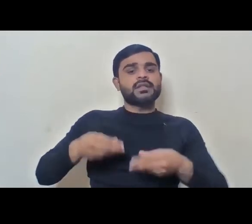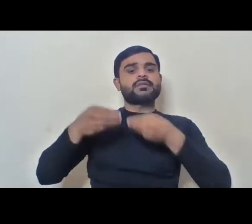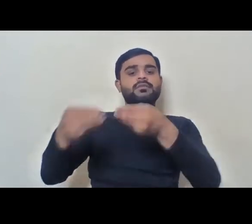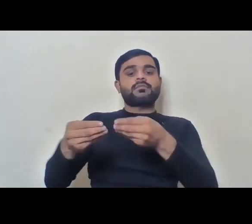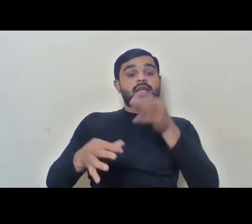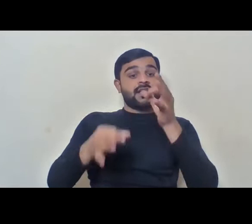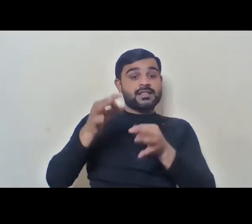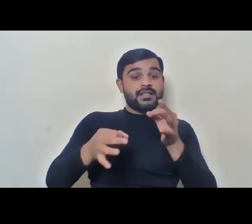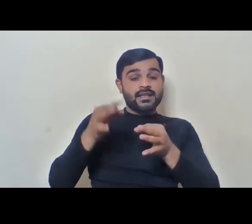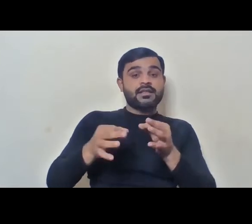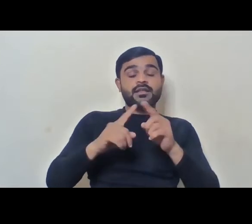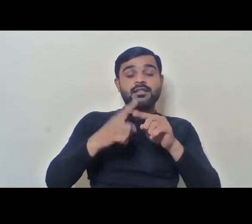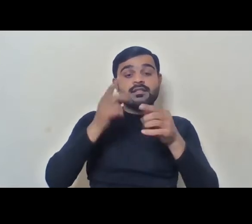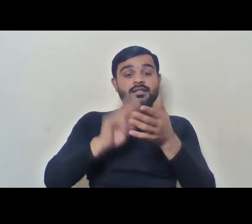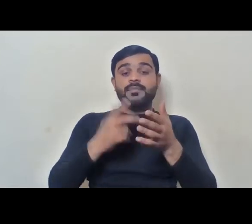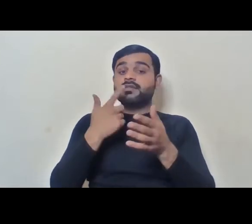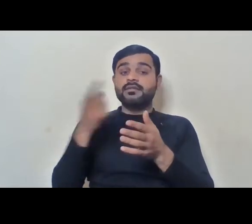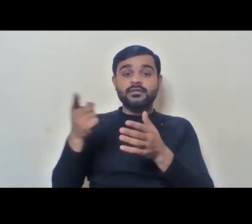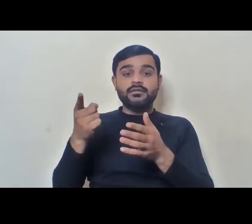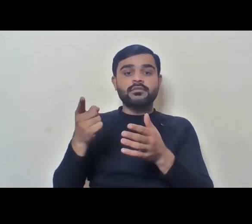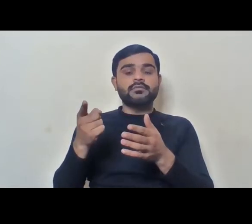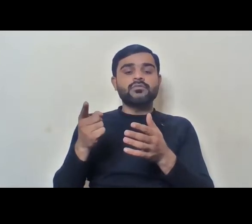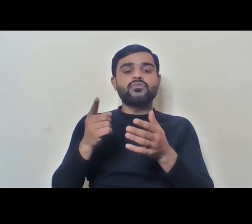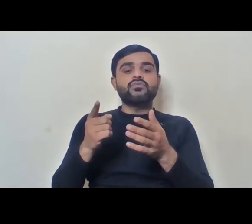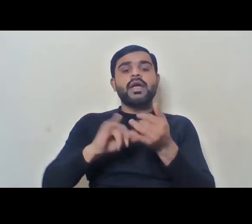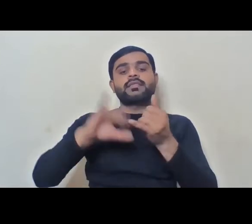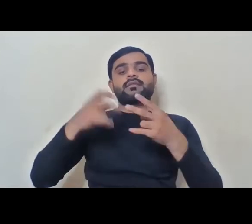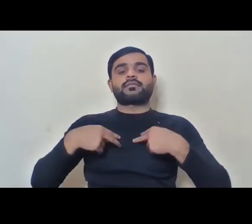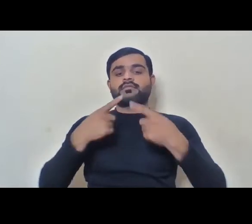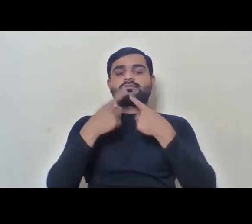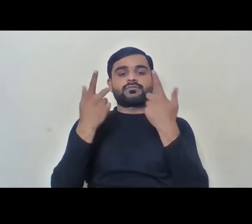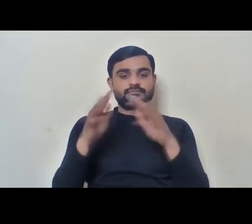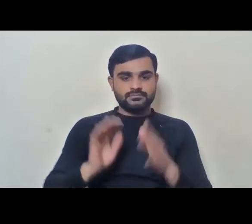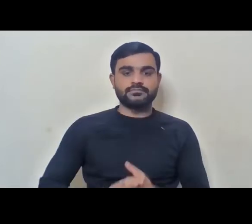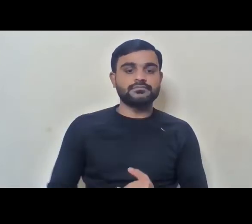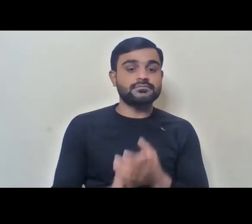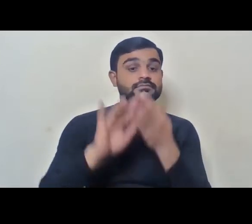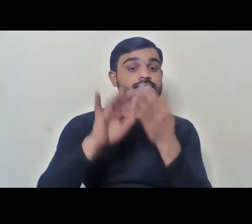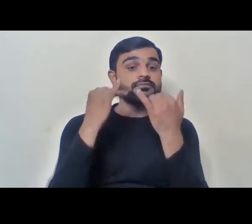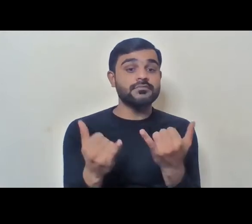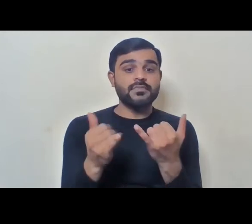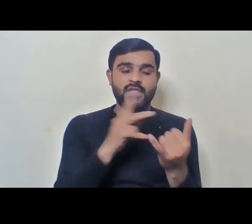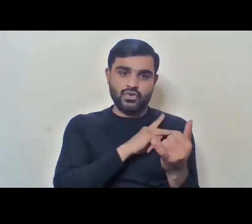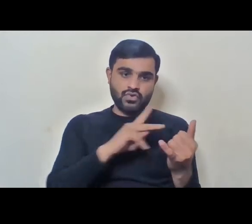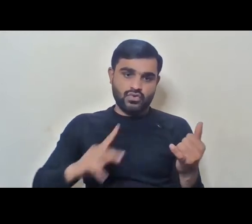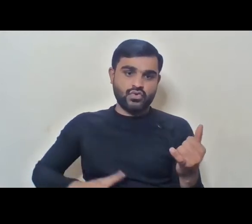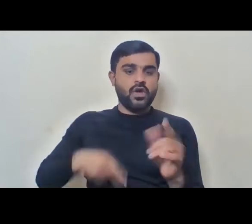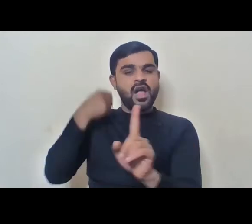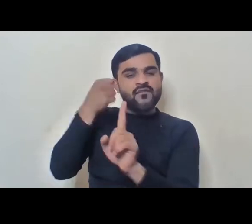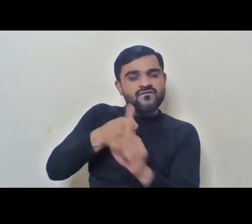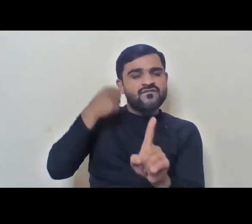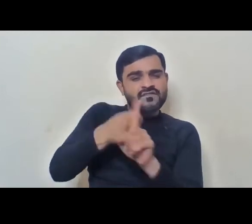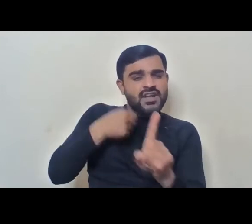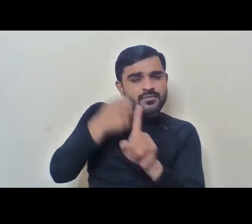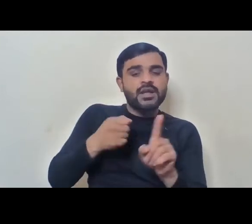judgment in the Tamil Nadu case would not hold good. Now, we are in Karnataka fighting for reservation